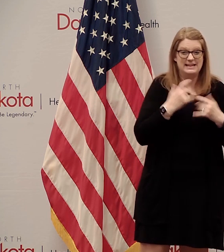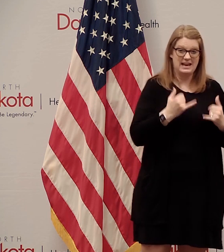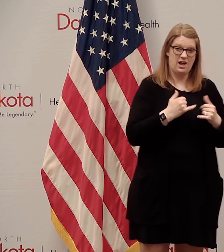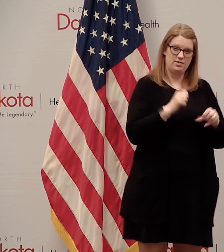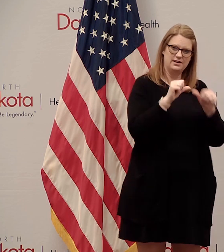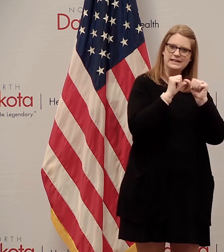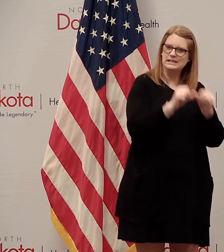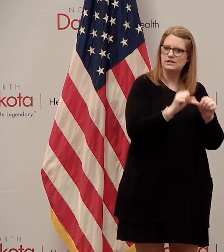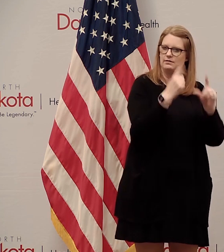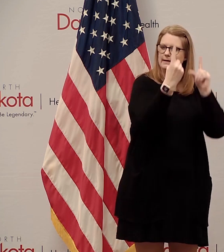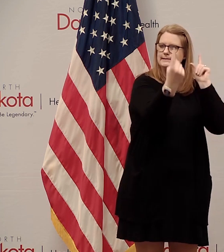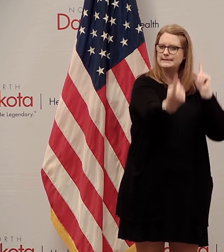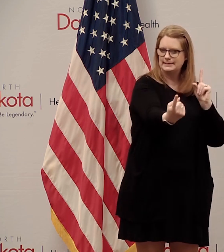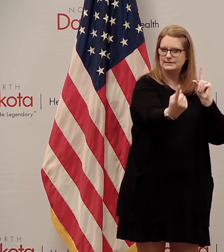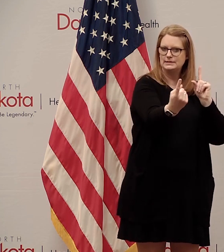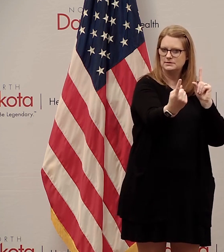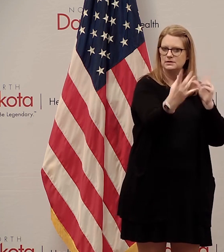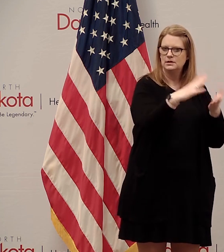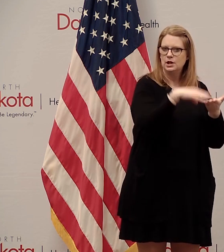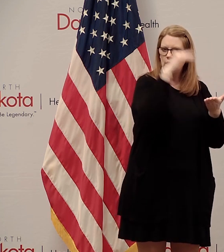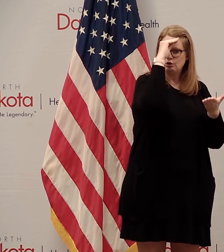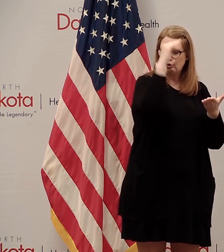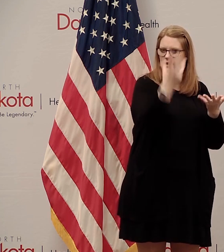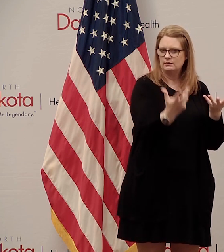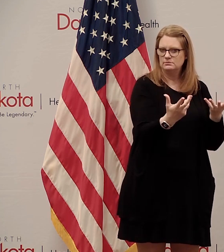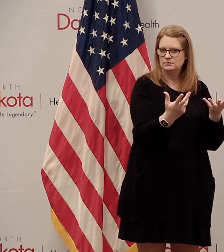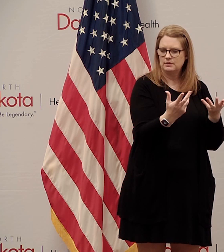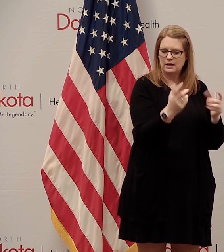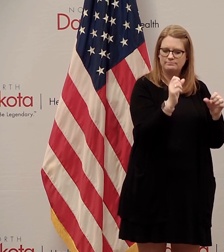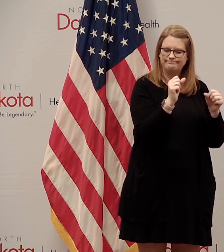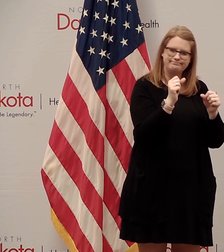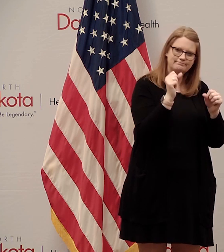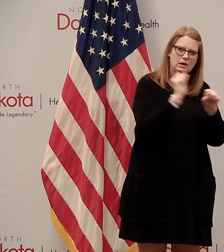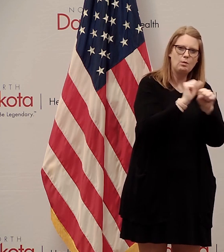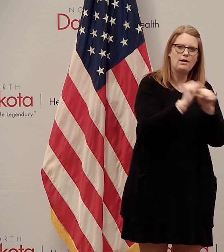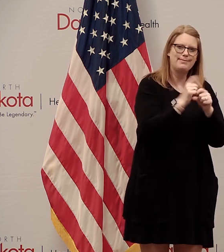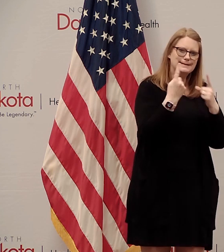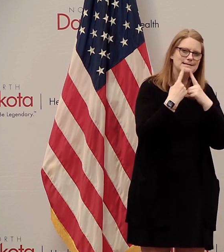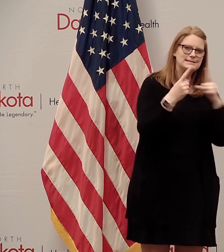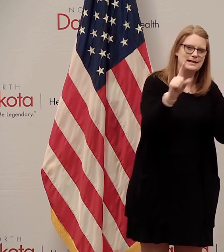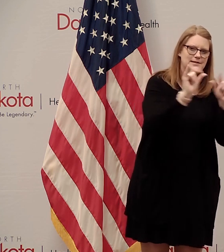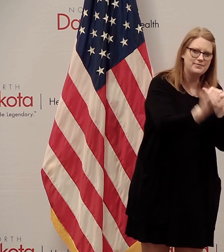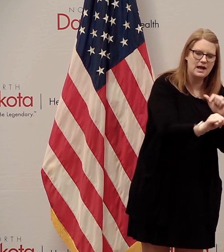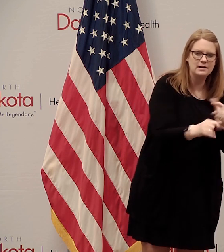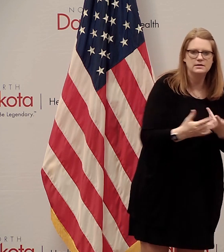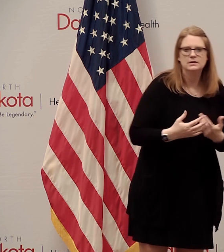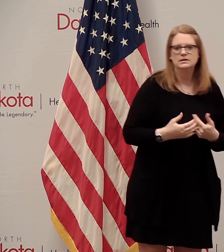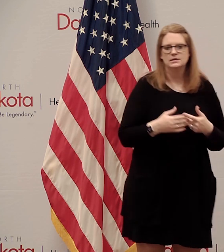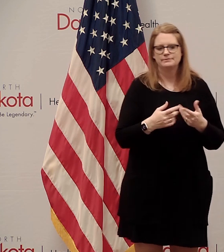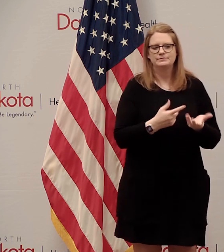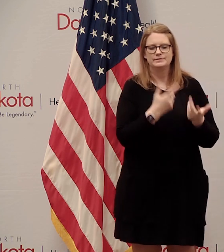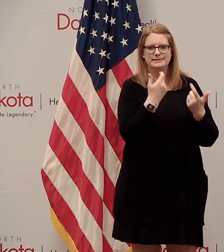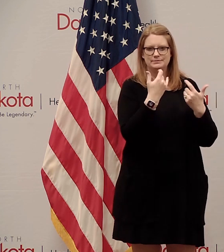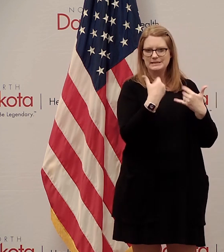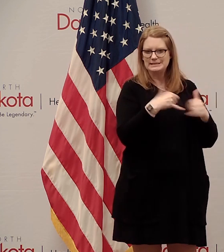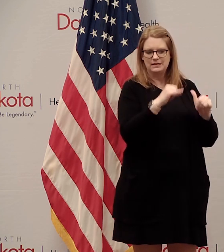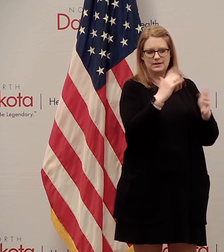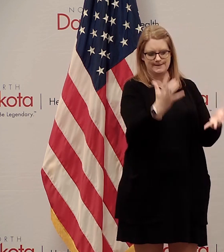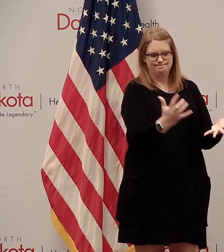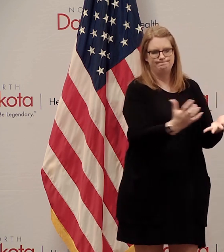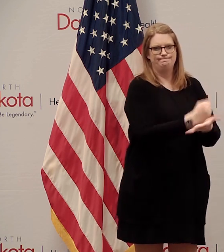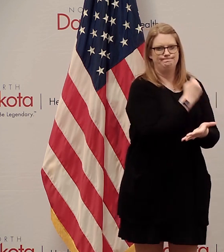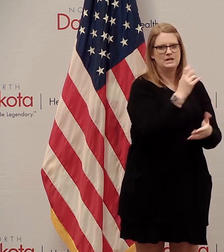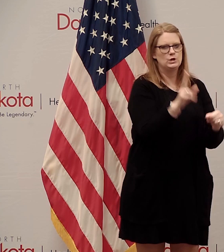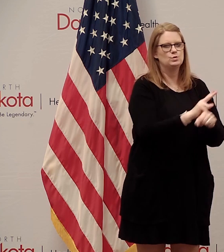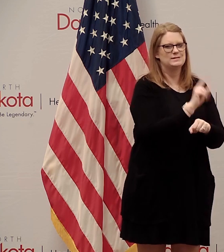and let's make that as great as it can be is what we again so keep trying to optimize that path for right